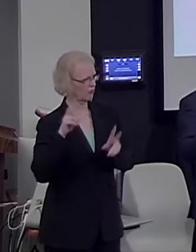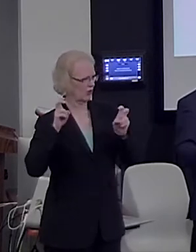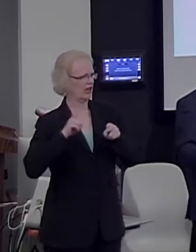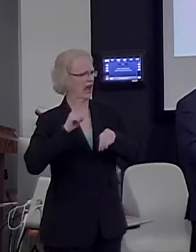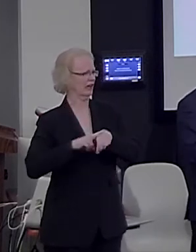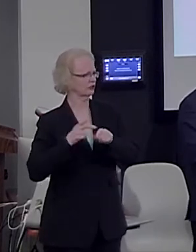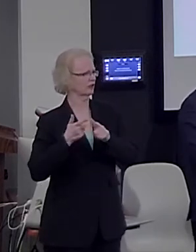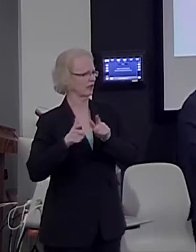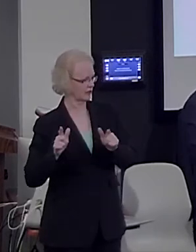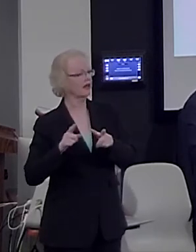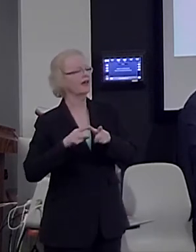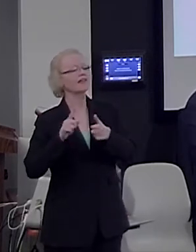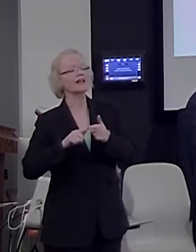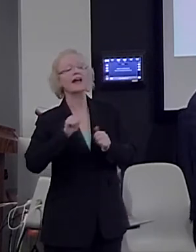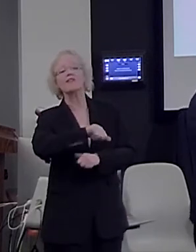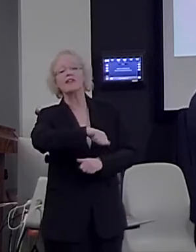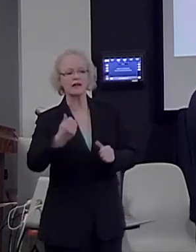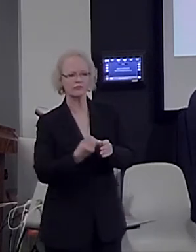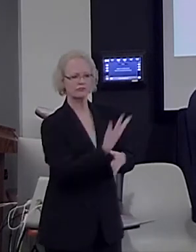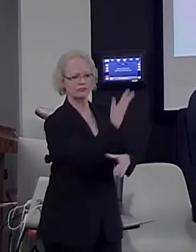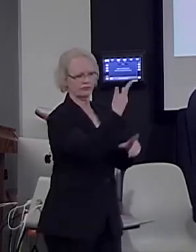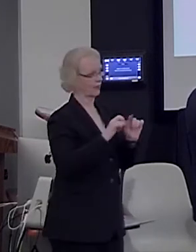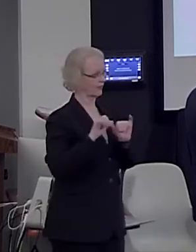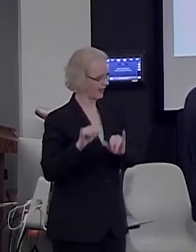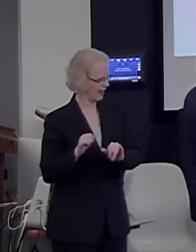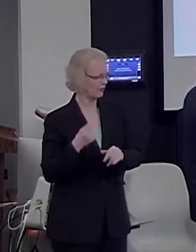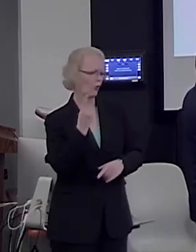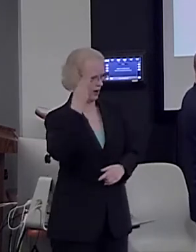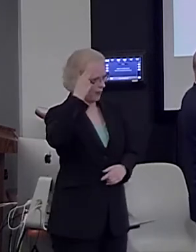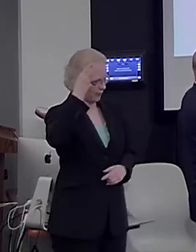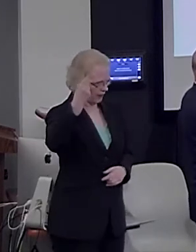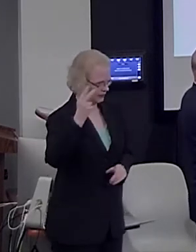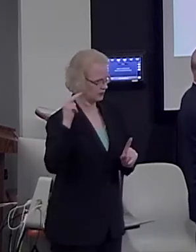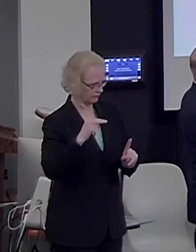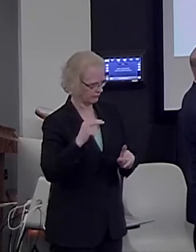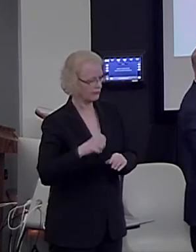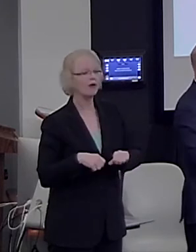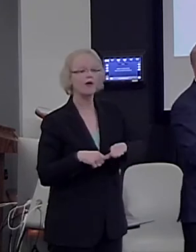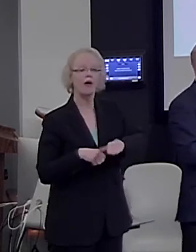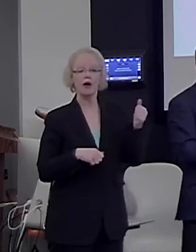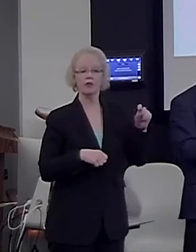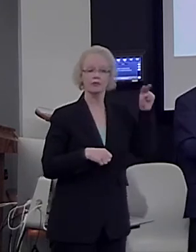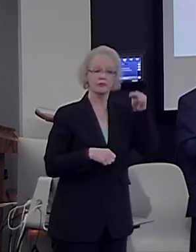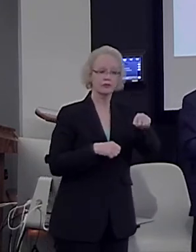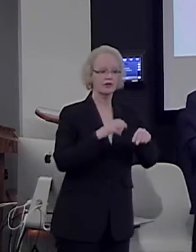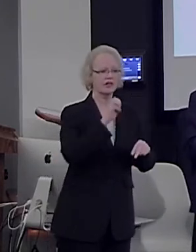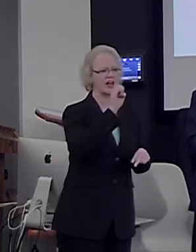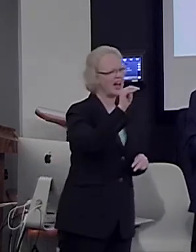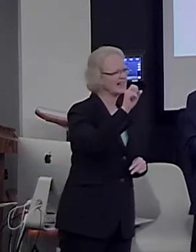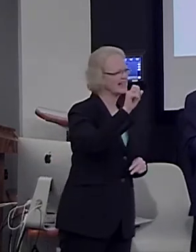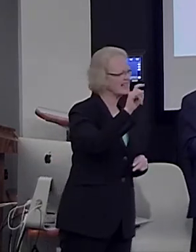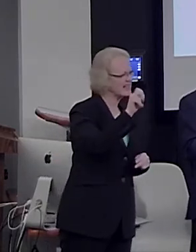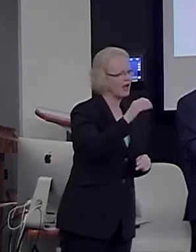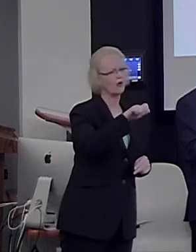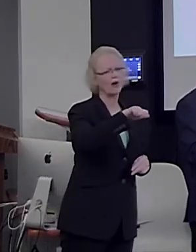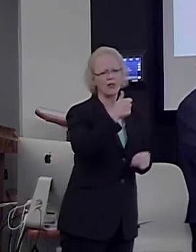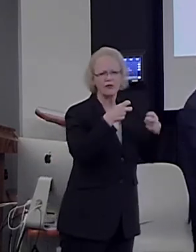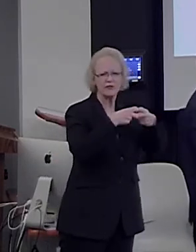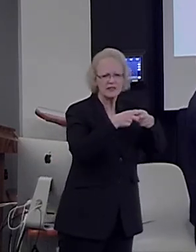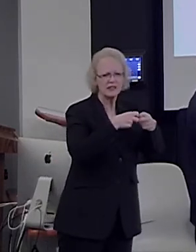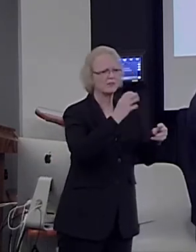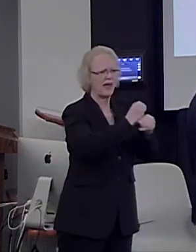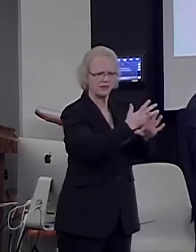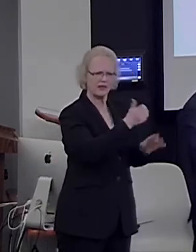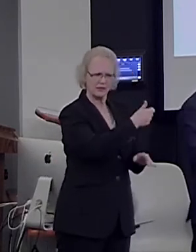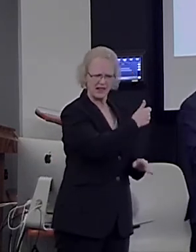derives from it. That's one hypothesis. But when you ask other people, Einstein or many other physicists and mathematicians,